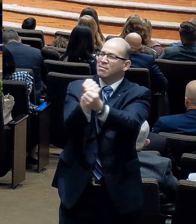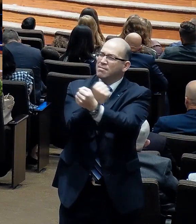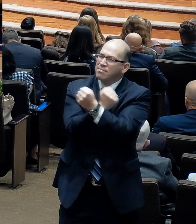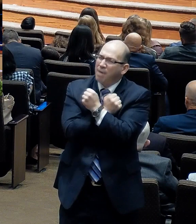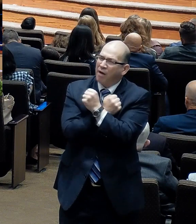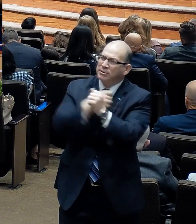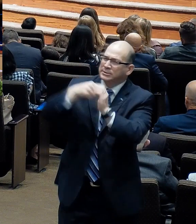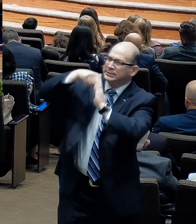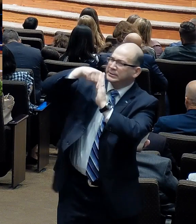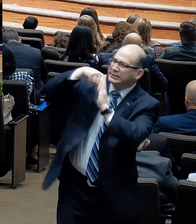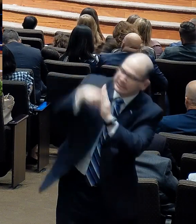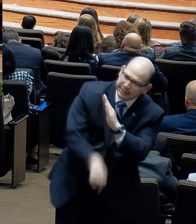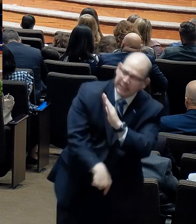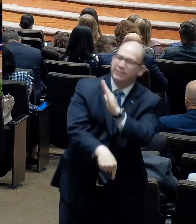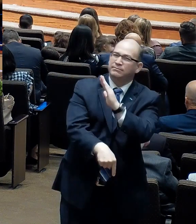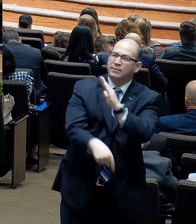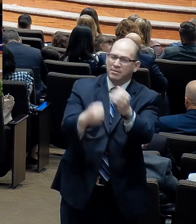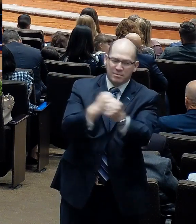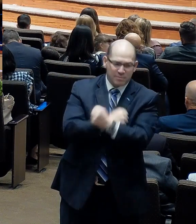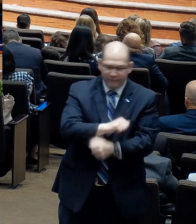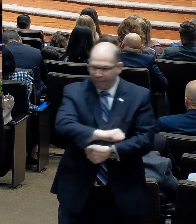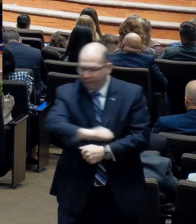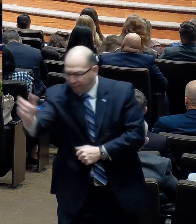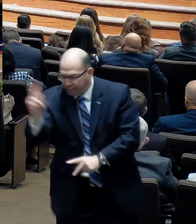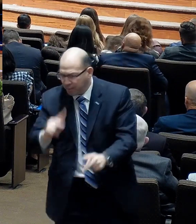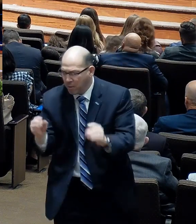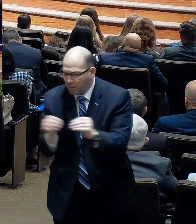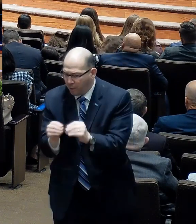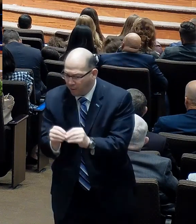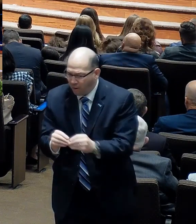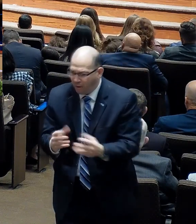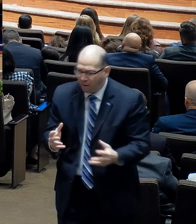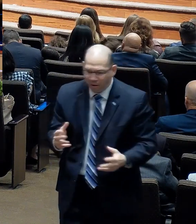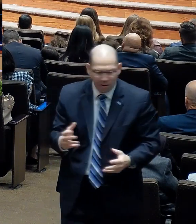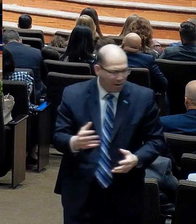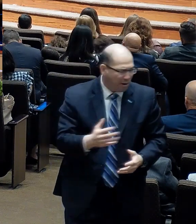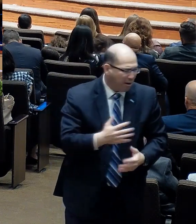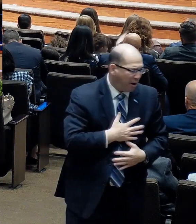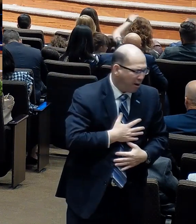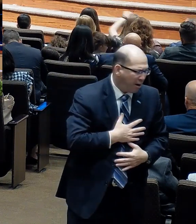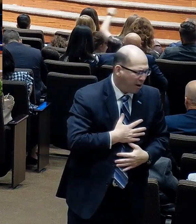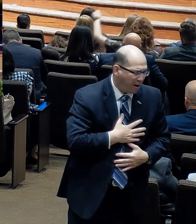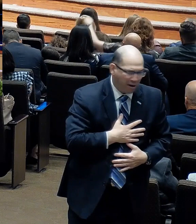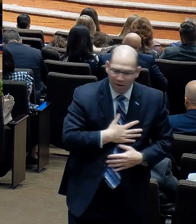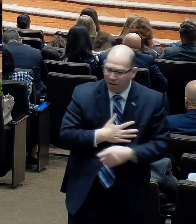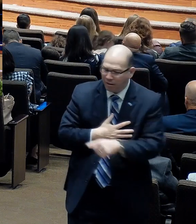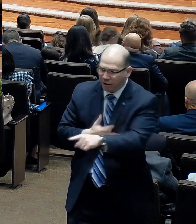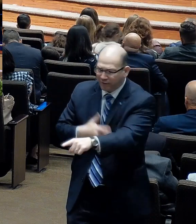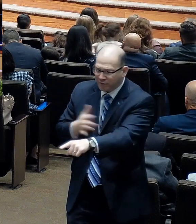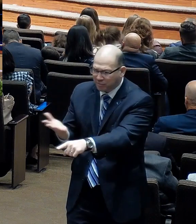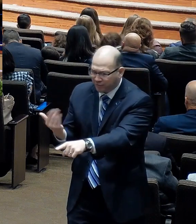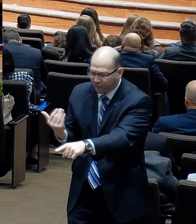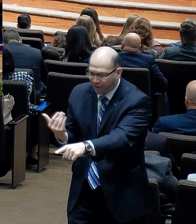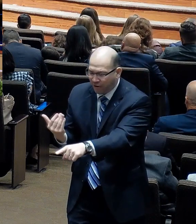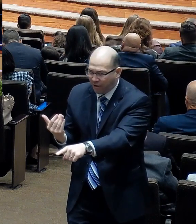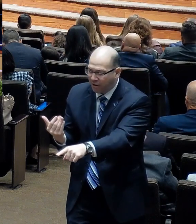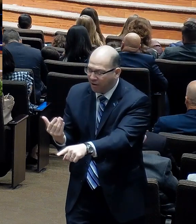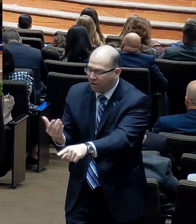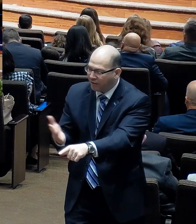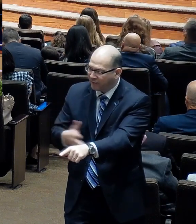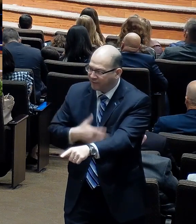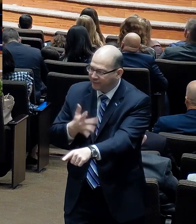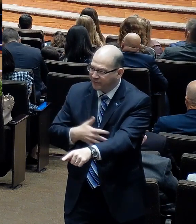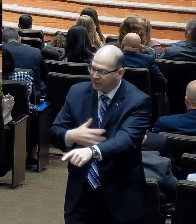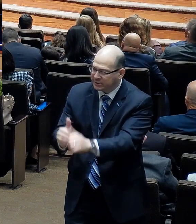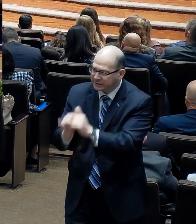love for others. When you realize how much folks love you in a trial, it draws you closer to them. 33 years of ministry